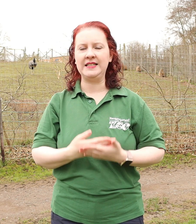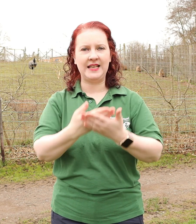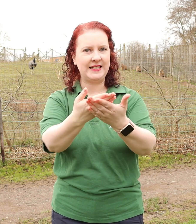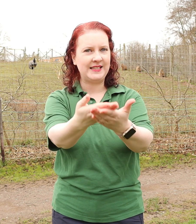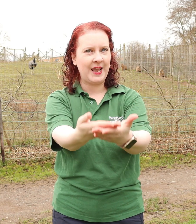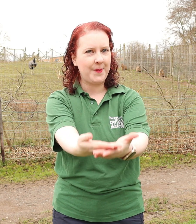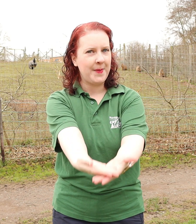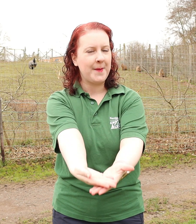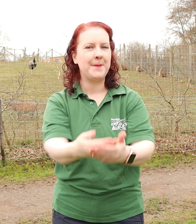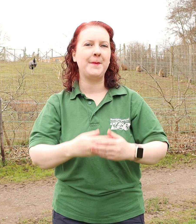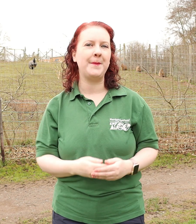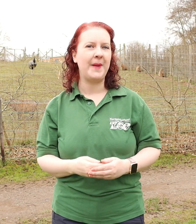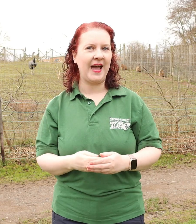sent him back.